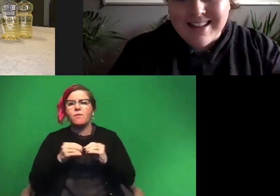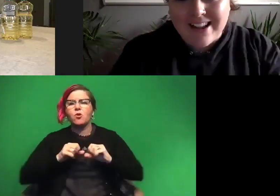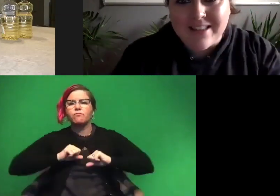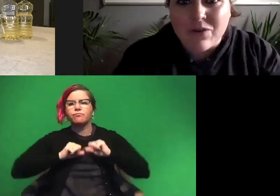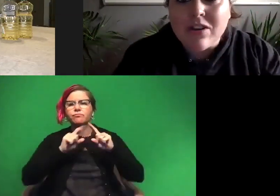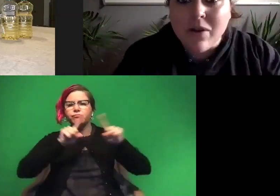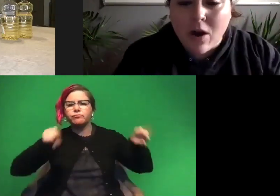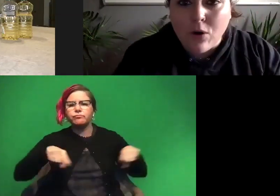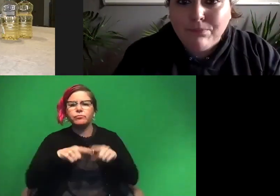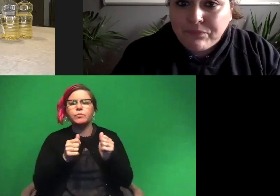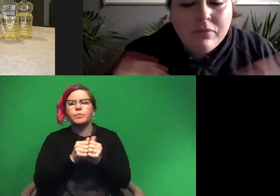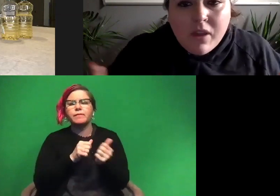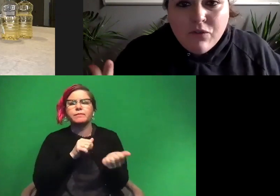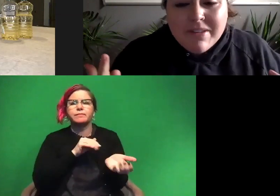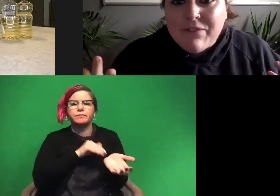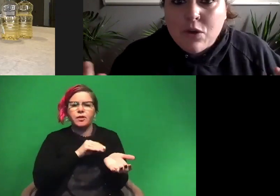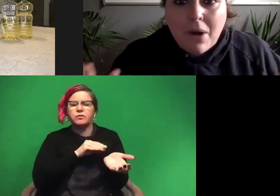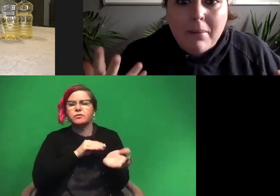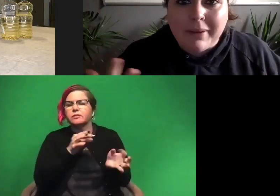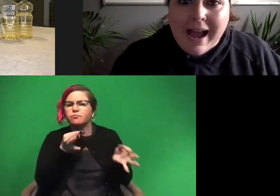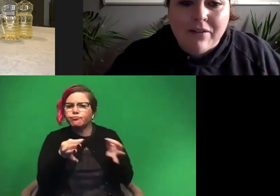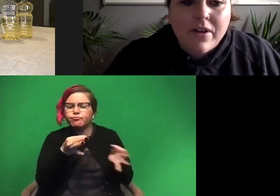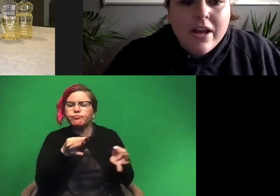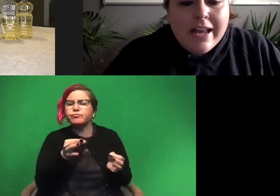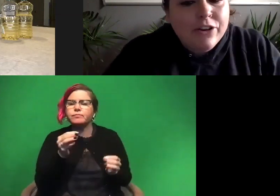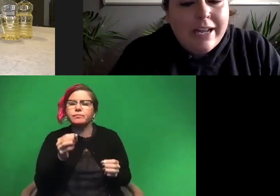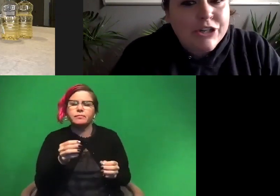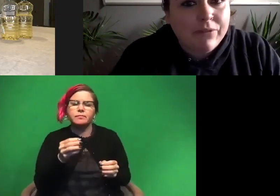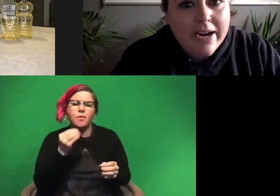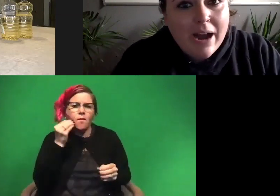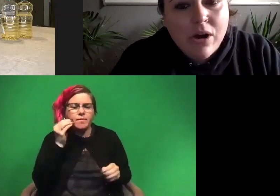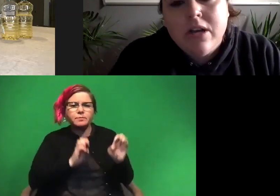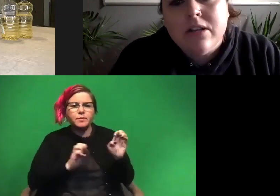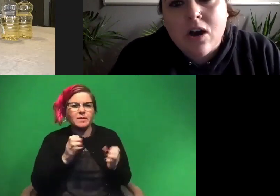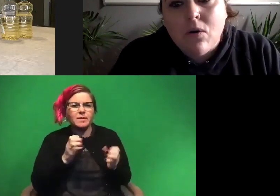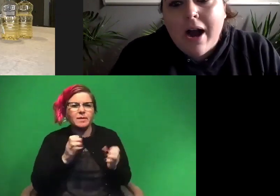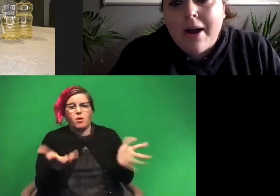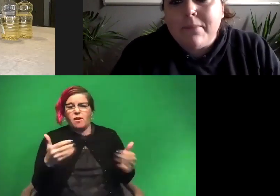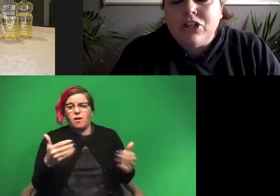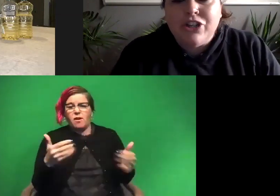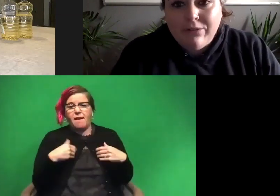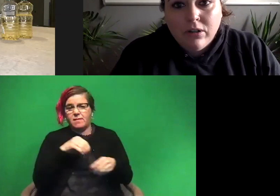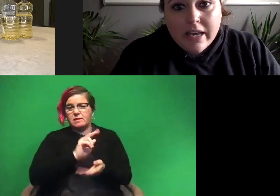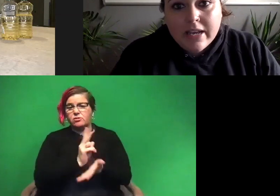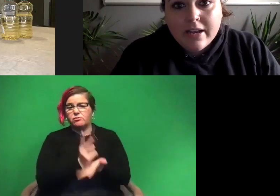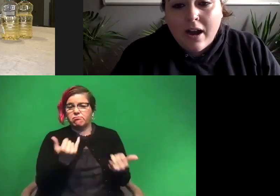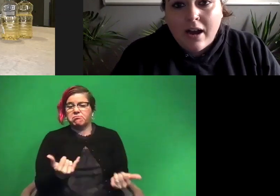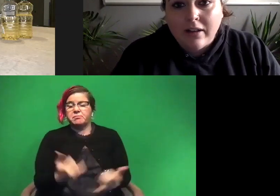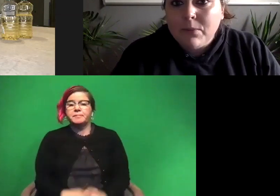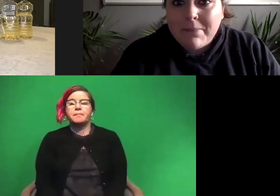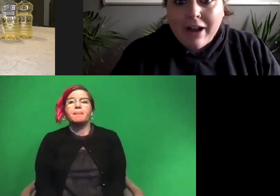excellent science that you can do at home from stuff you probably have in your kitchen right now. So generally